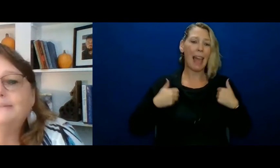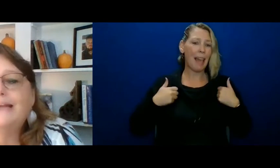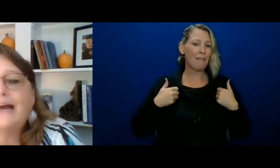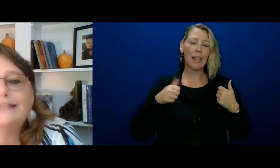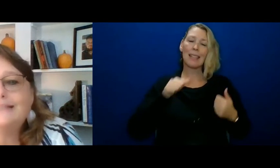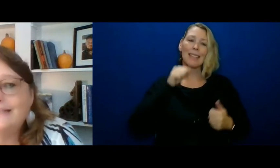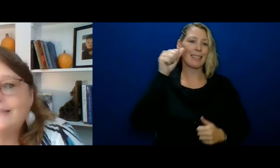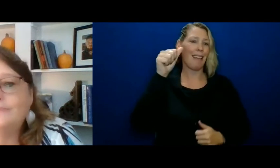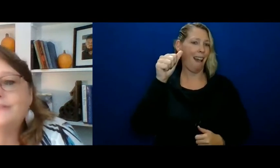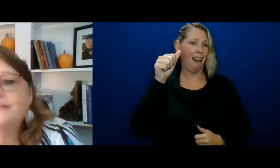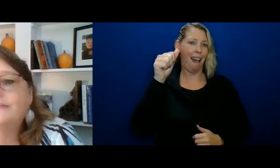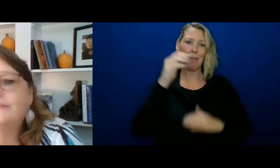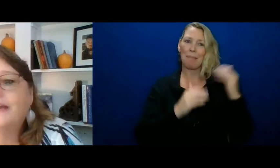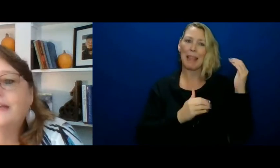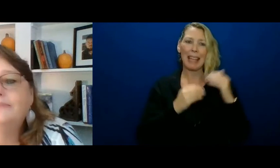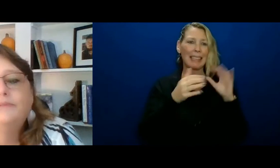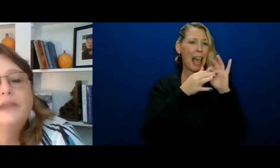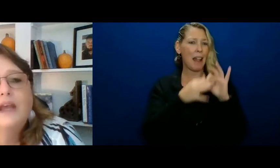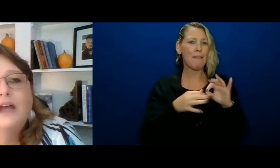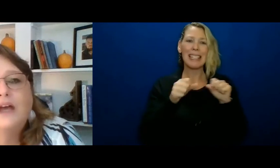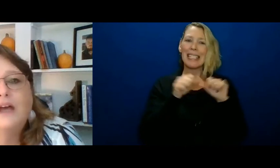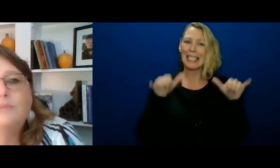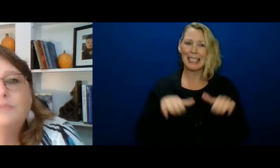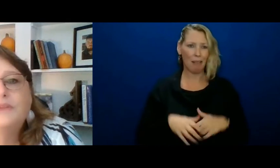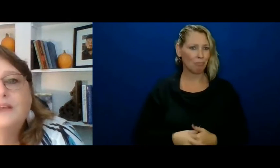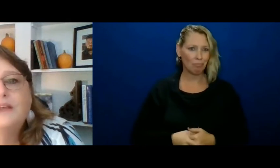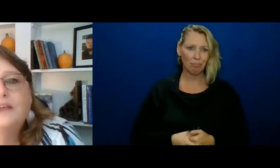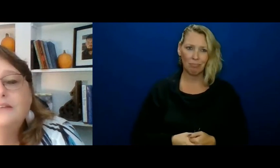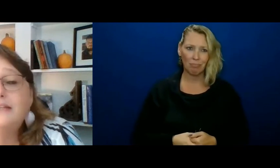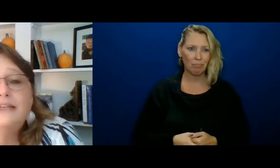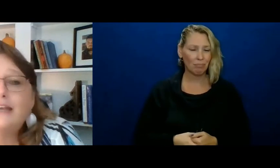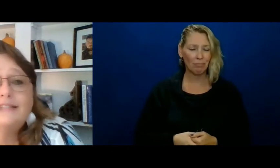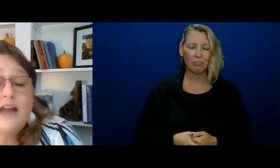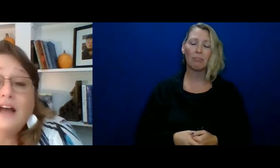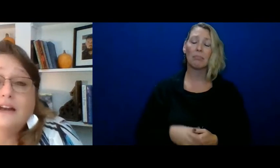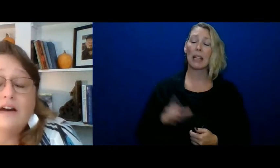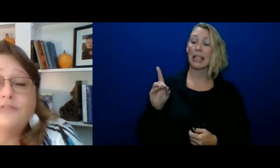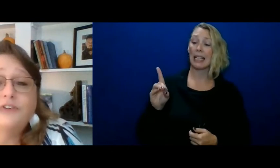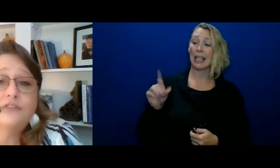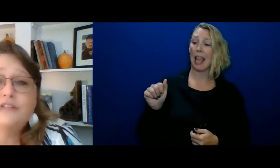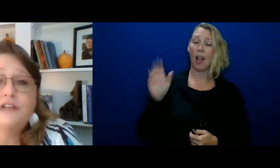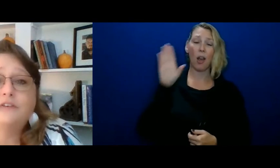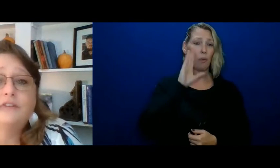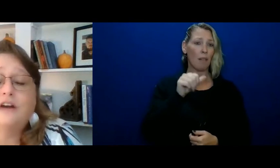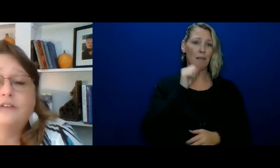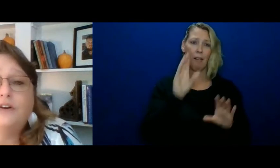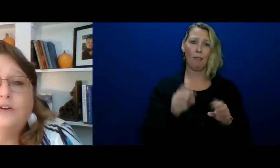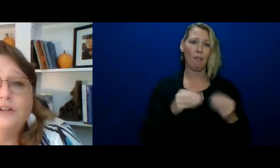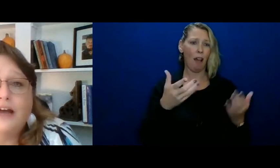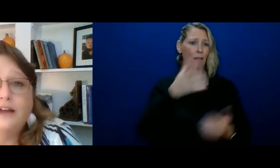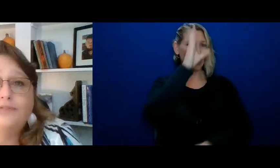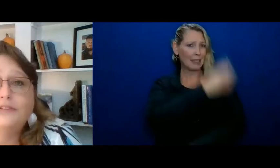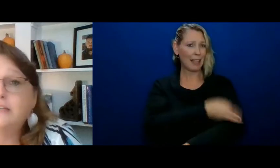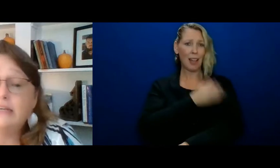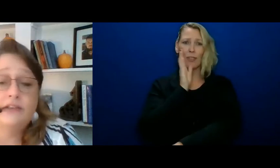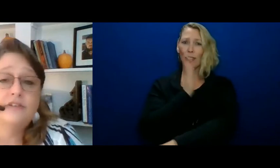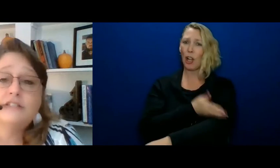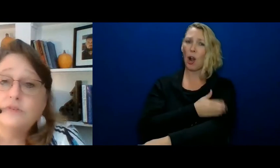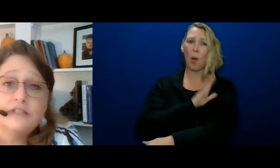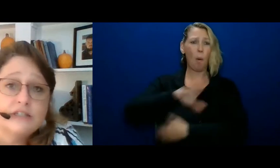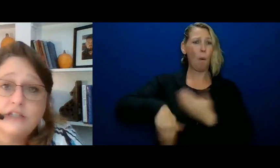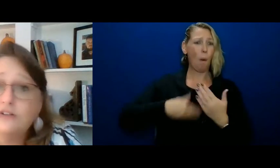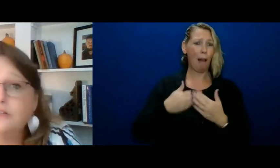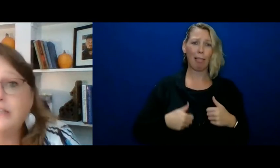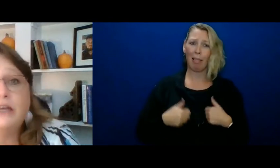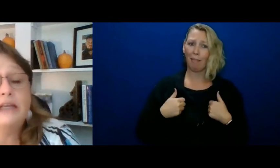built out of systems right um dda is not going to offer your son or daughter a whole life neither